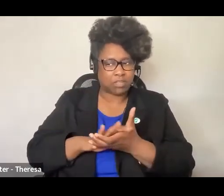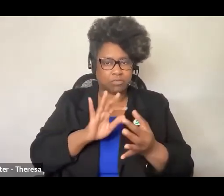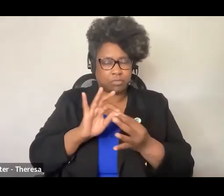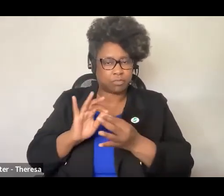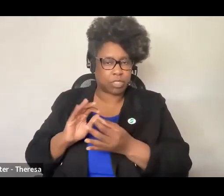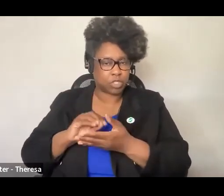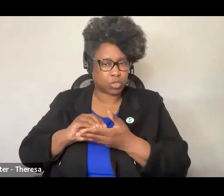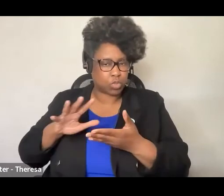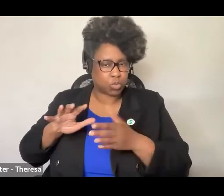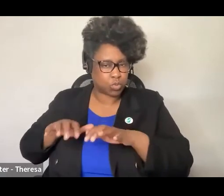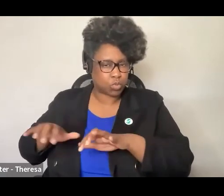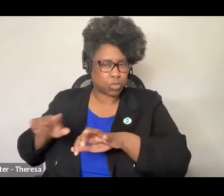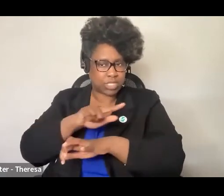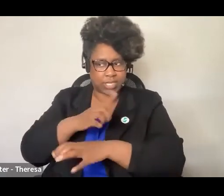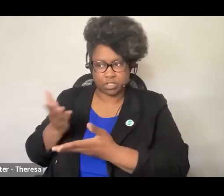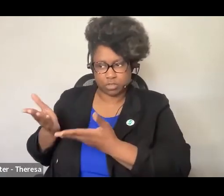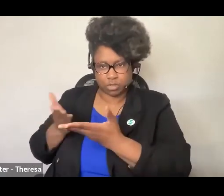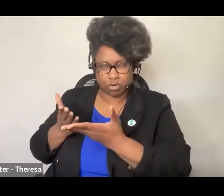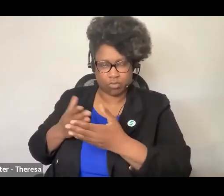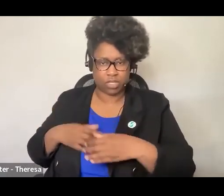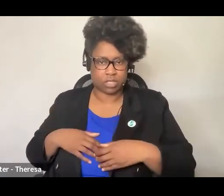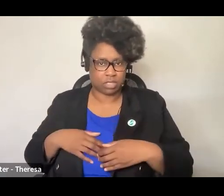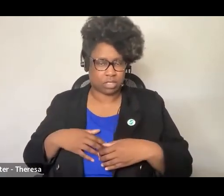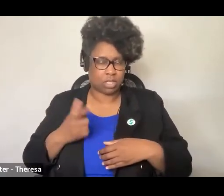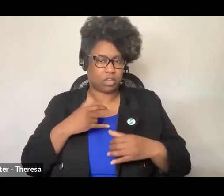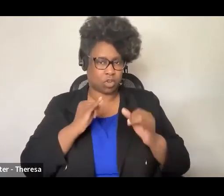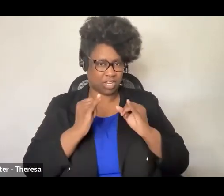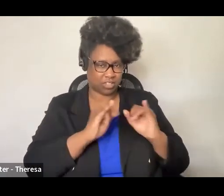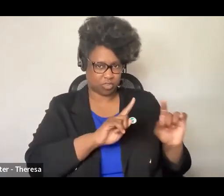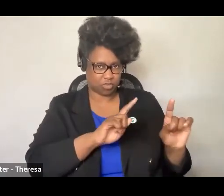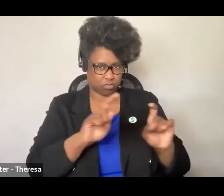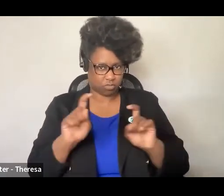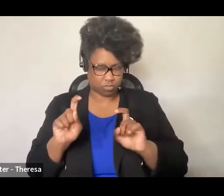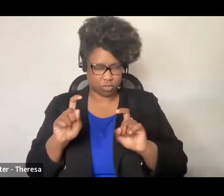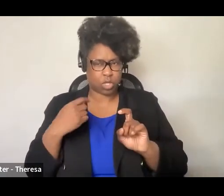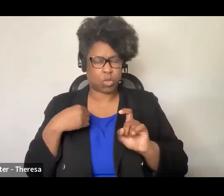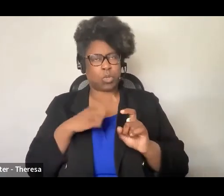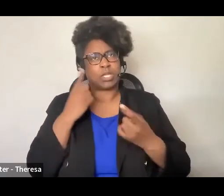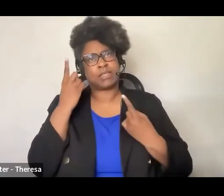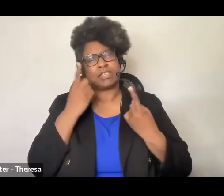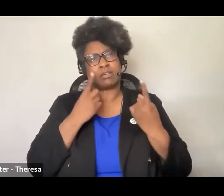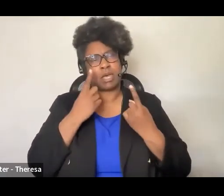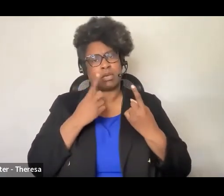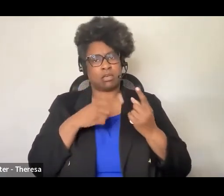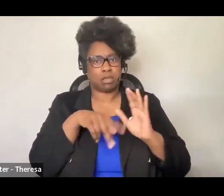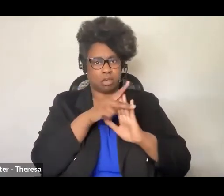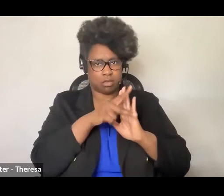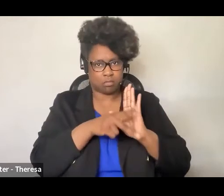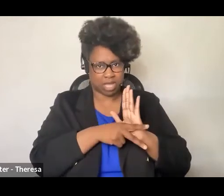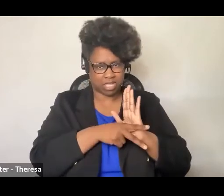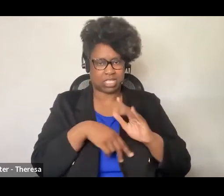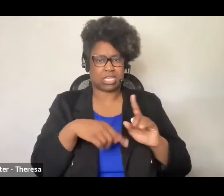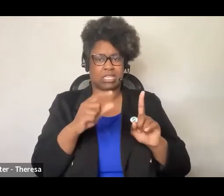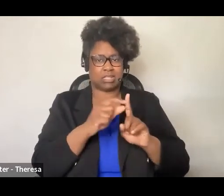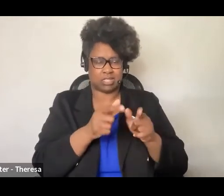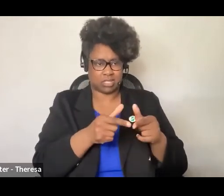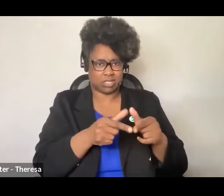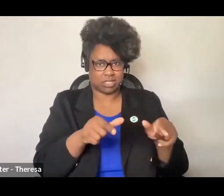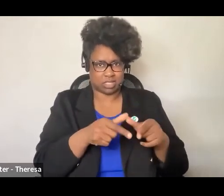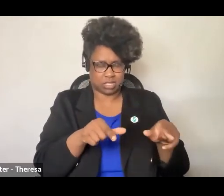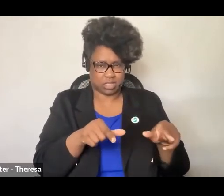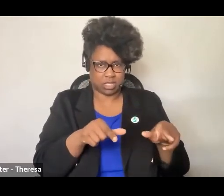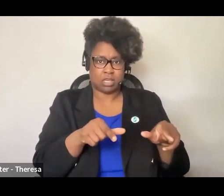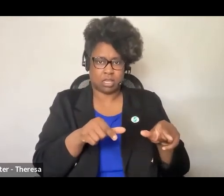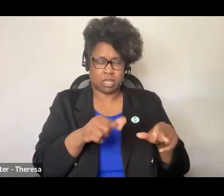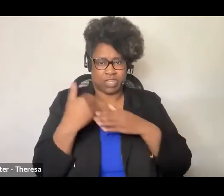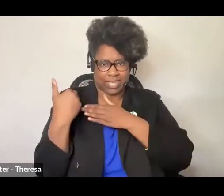shared asset-based thinking in our interviews. This led us to think about how the policy lexicon of accountability systems became a natural